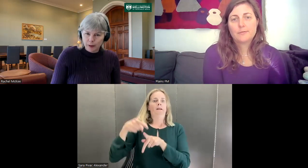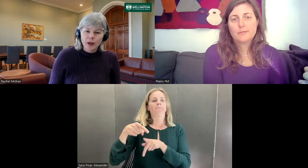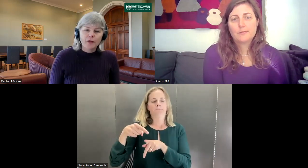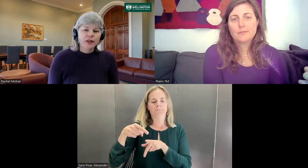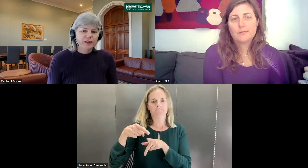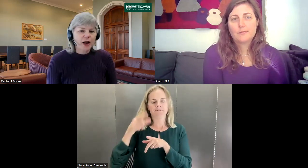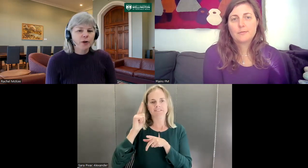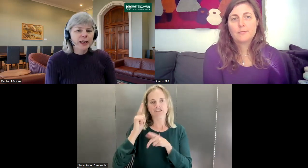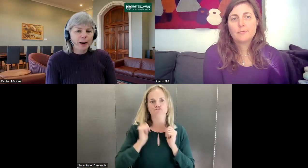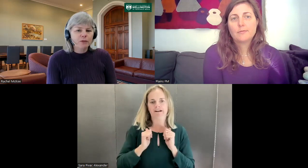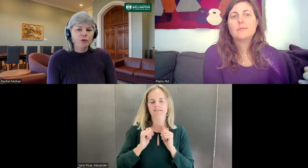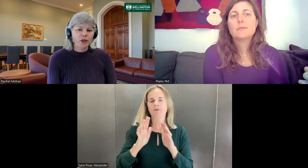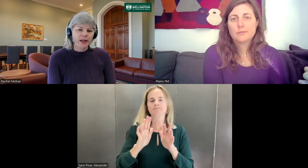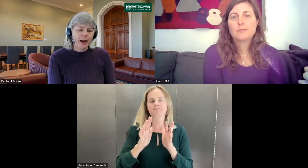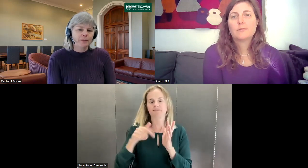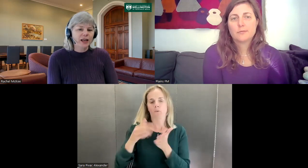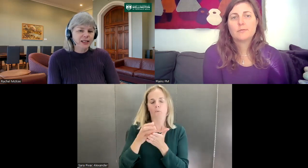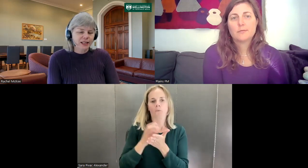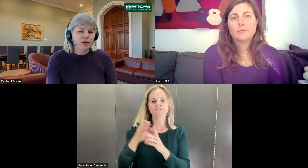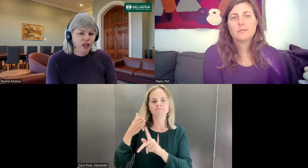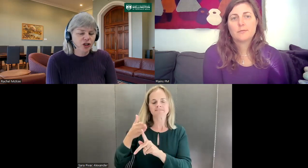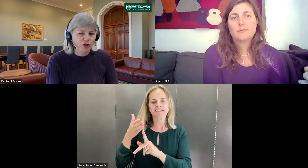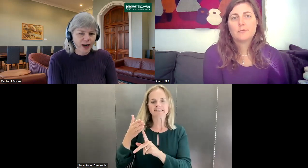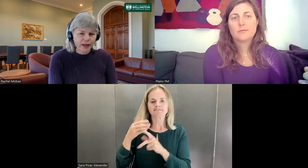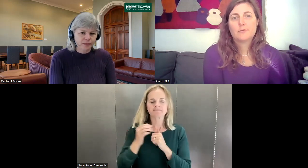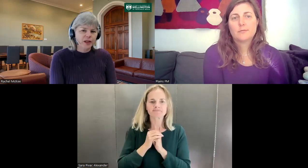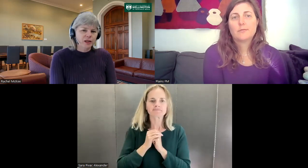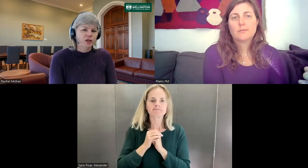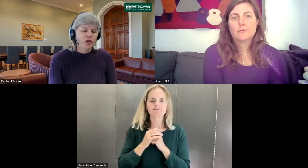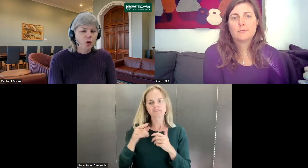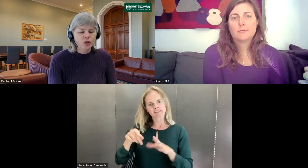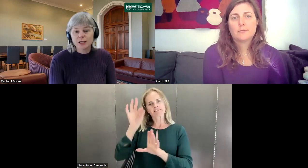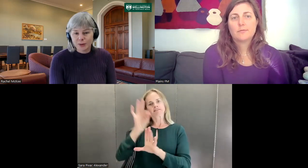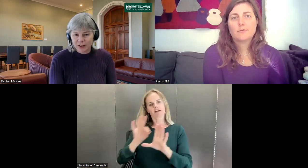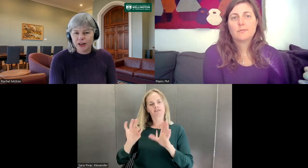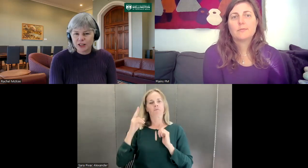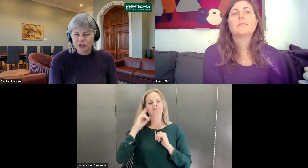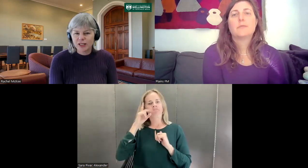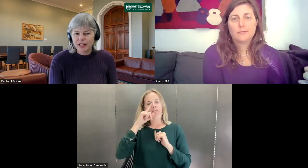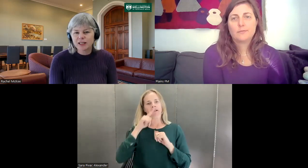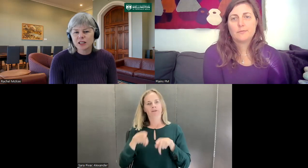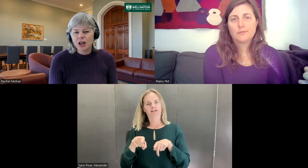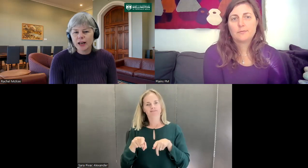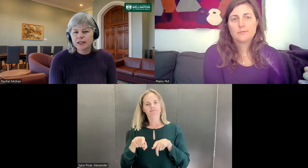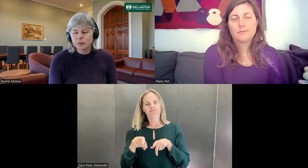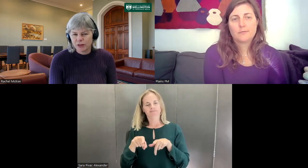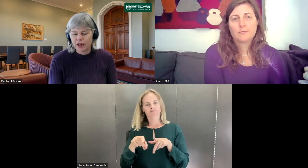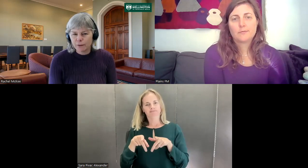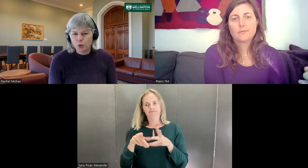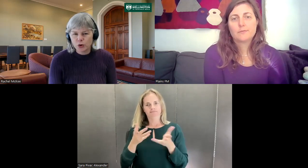Yeah, they only come for the NZSL teacher training. So the course is specific to second, it's designed specifically for deaf